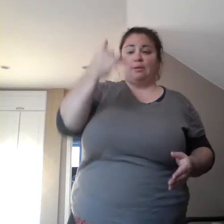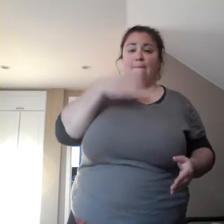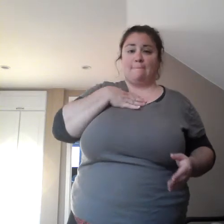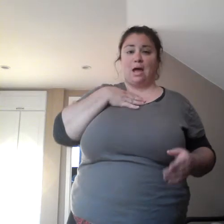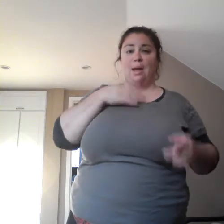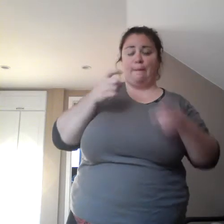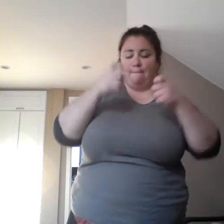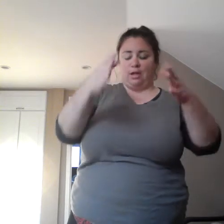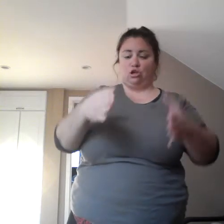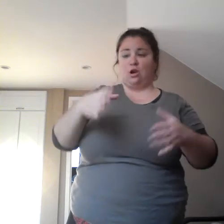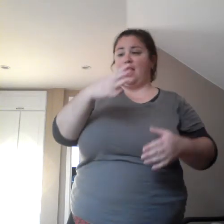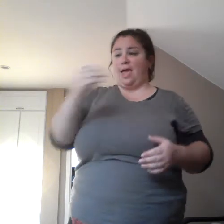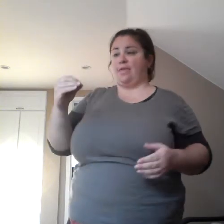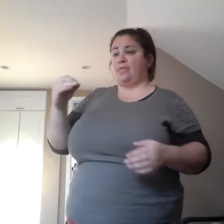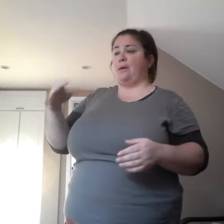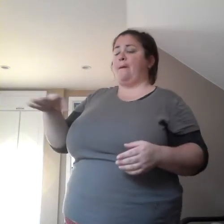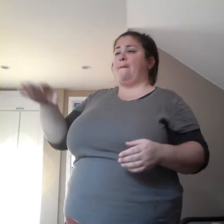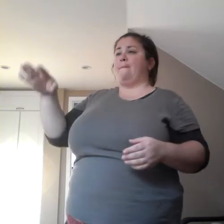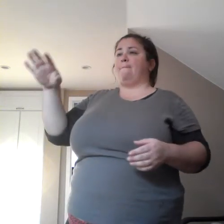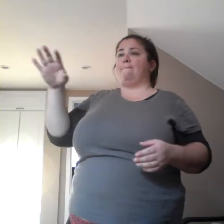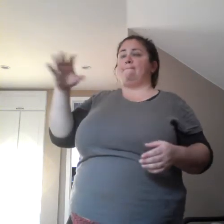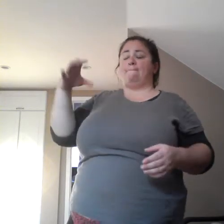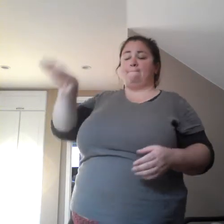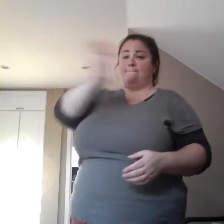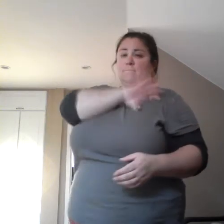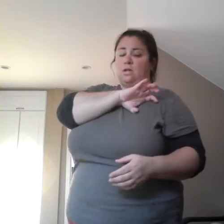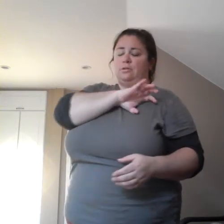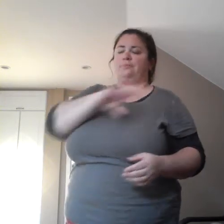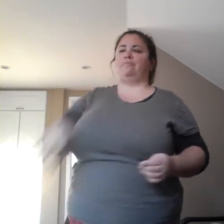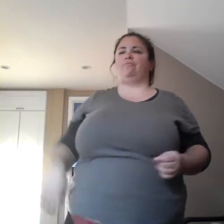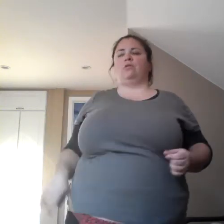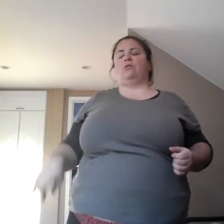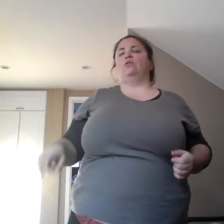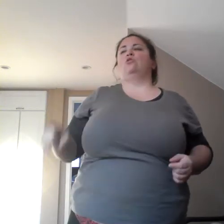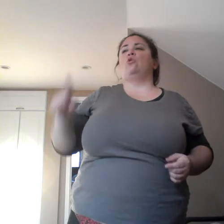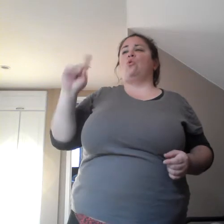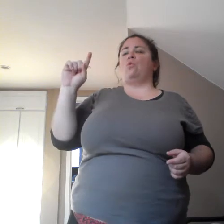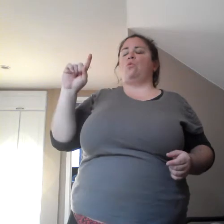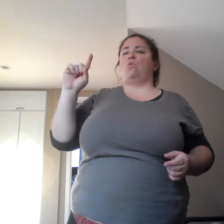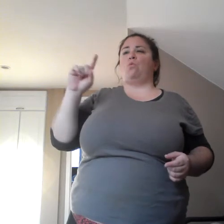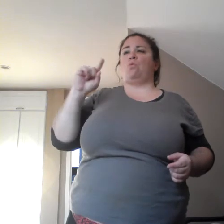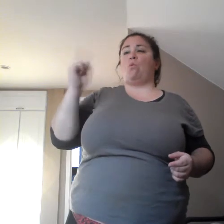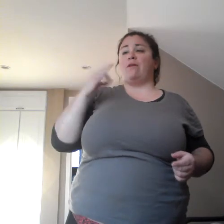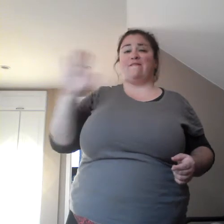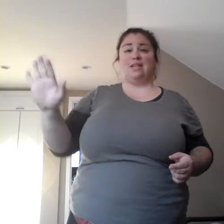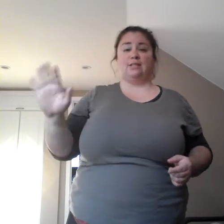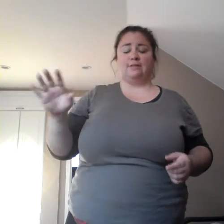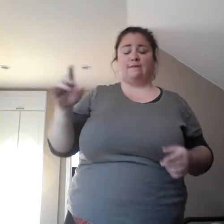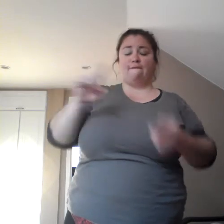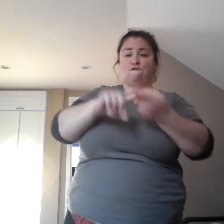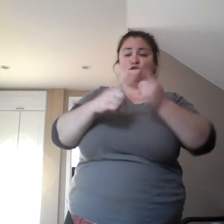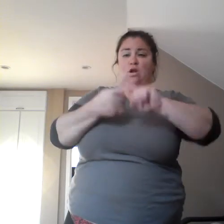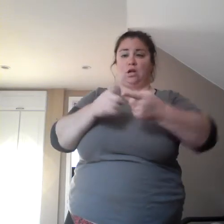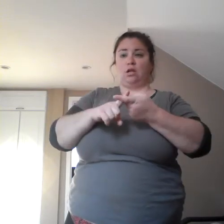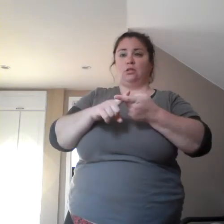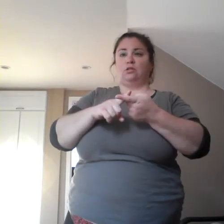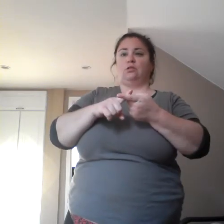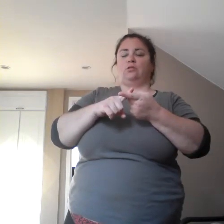Um, so this guy, someone, one of his friends, took him outside to try and calm him down. Um, cause I actually told him he wasn't allowed to be on the